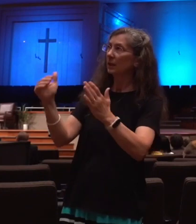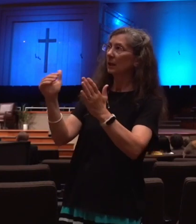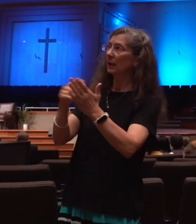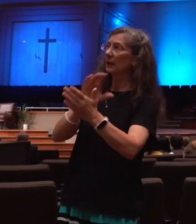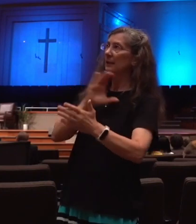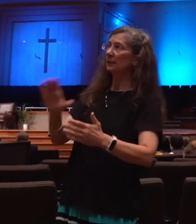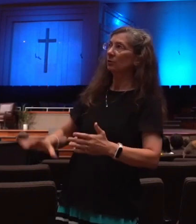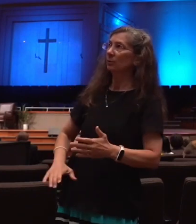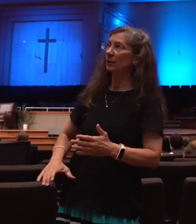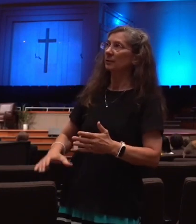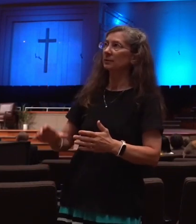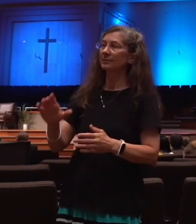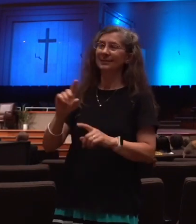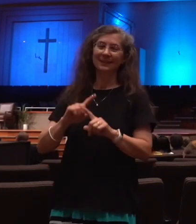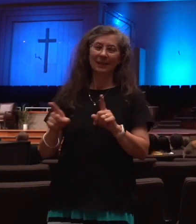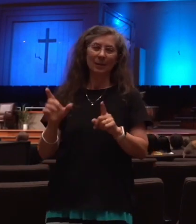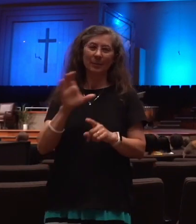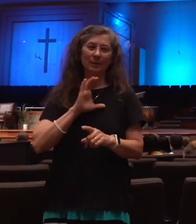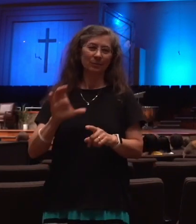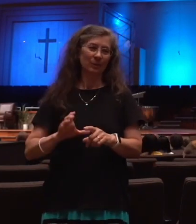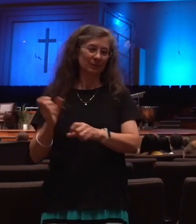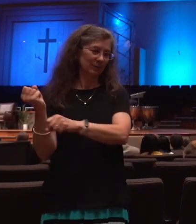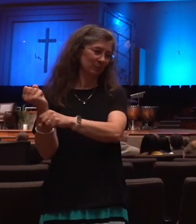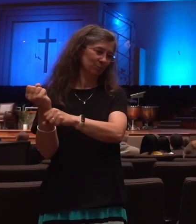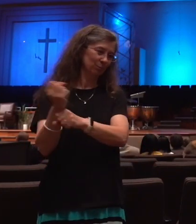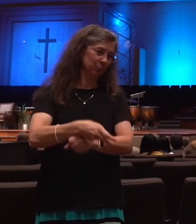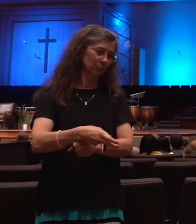Christ will wipe them out with the word of his mouth.